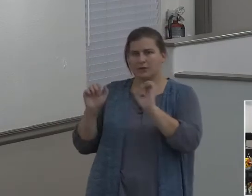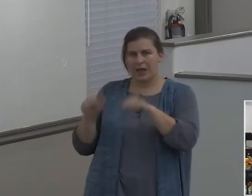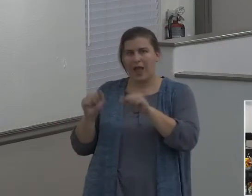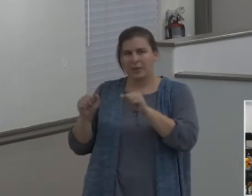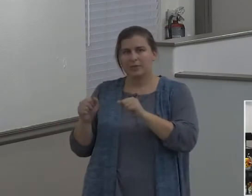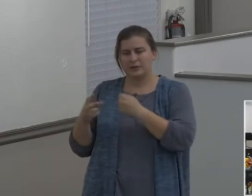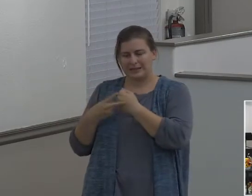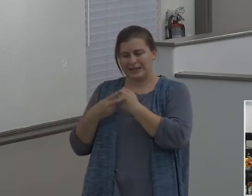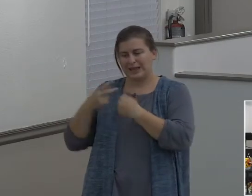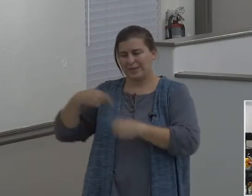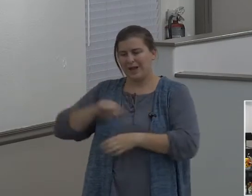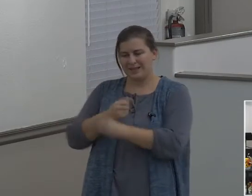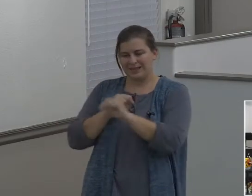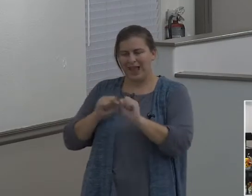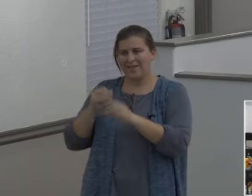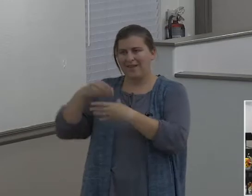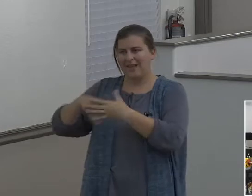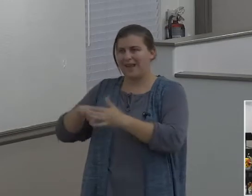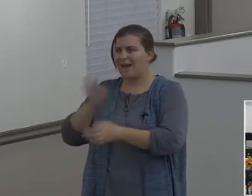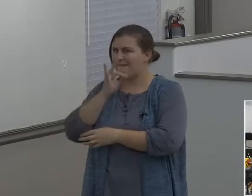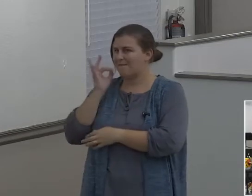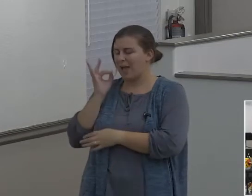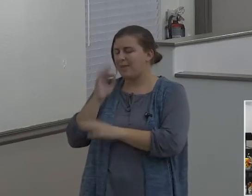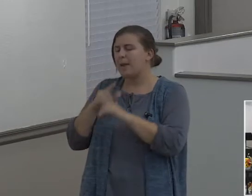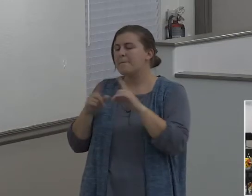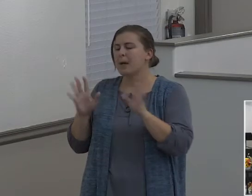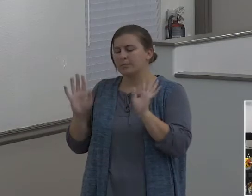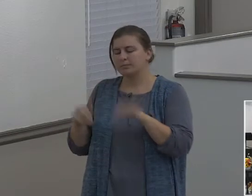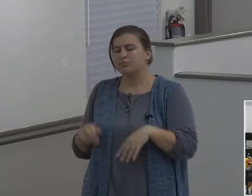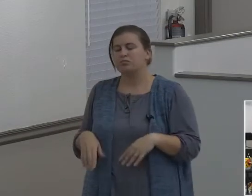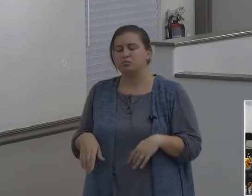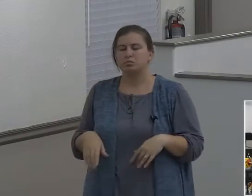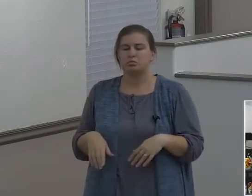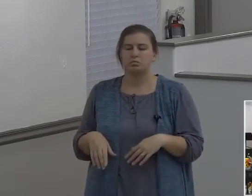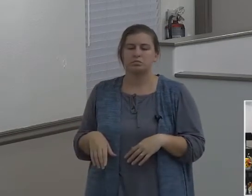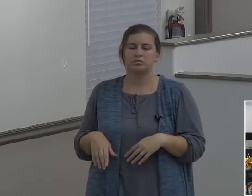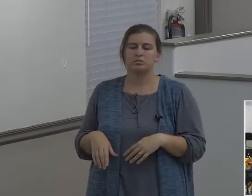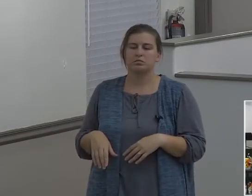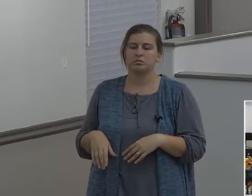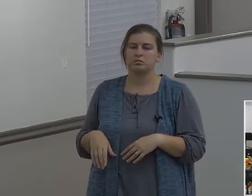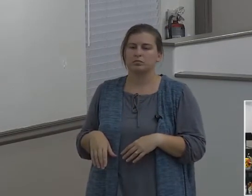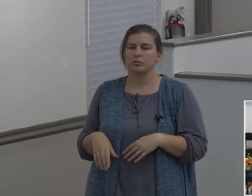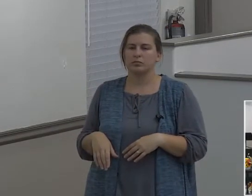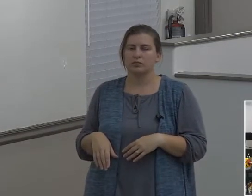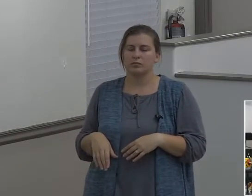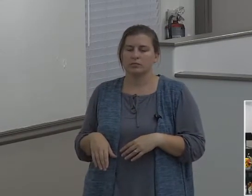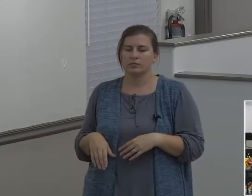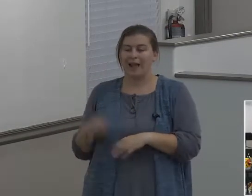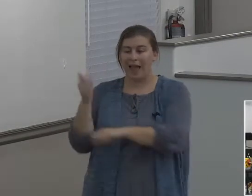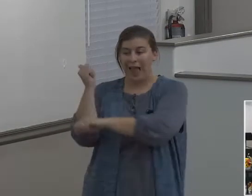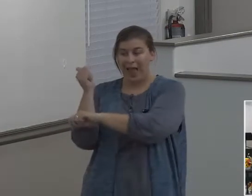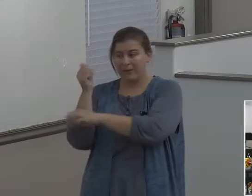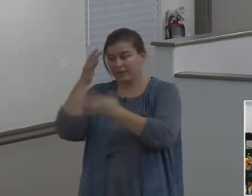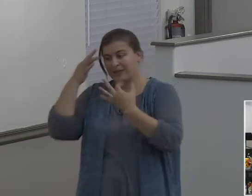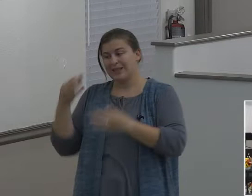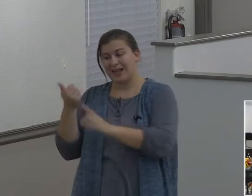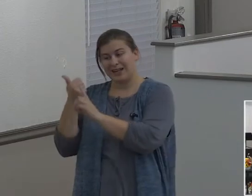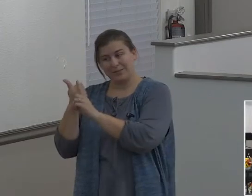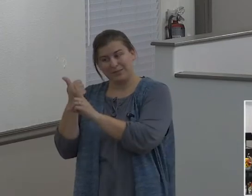that's necessary. And so that's not a big deal to the Lord. But here Abraham is,